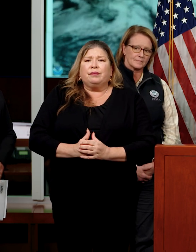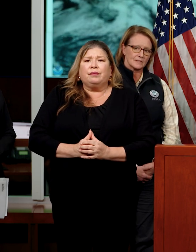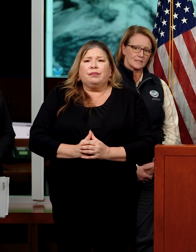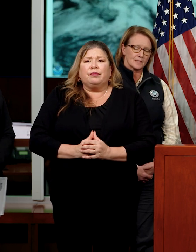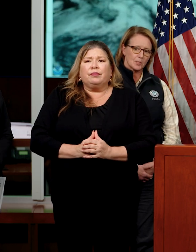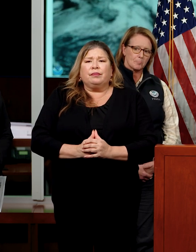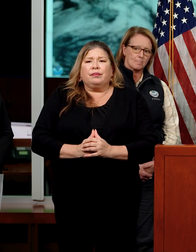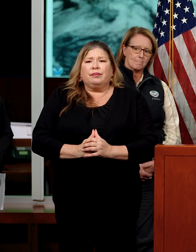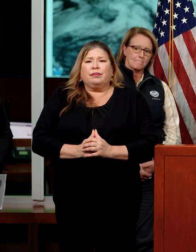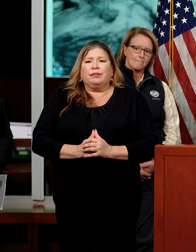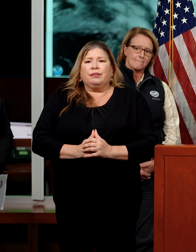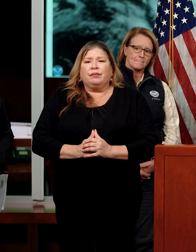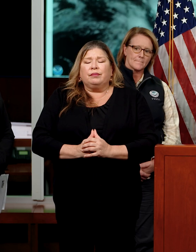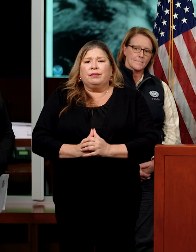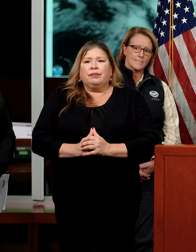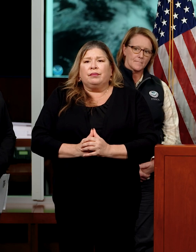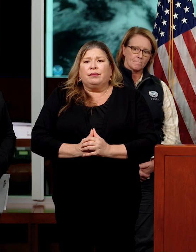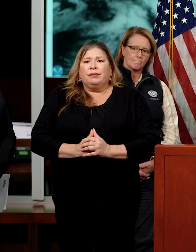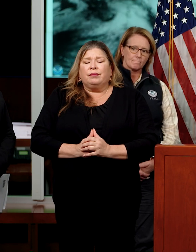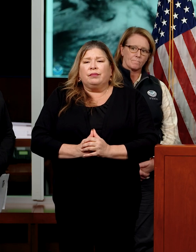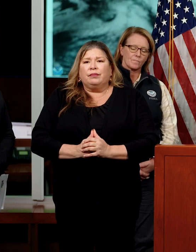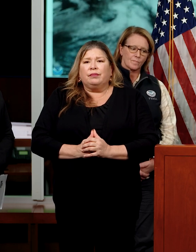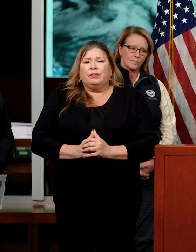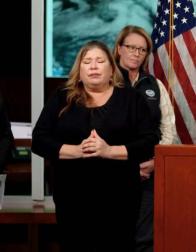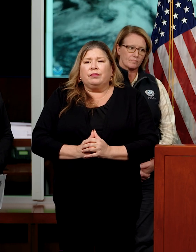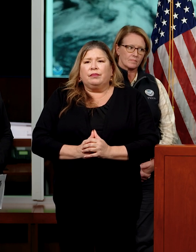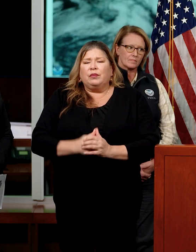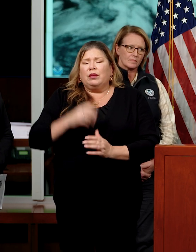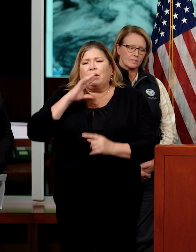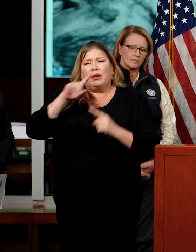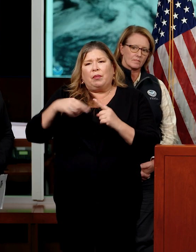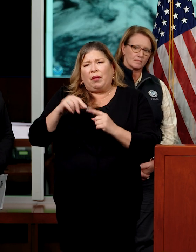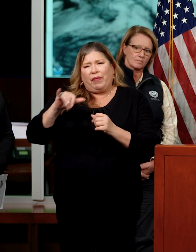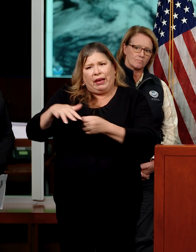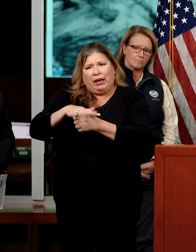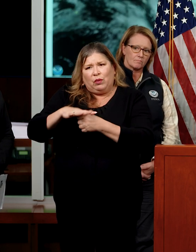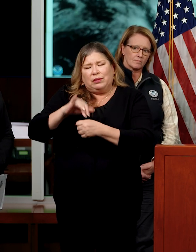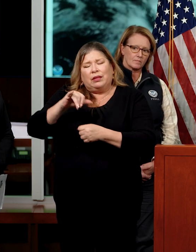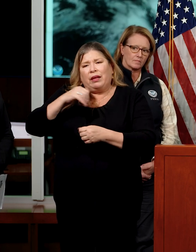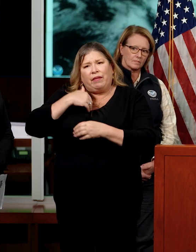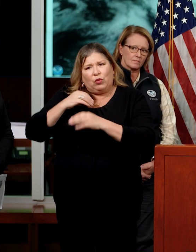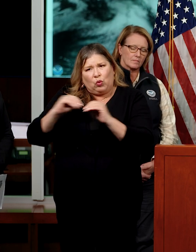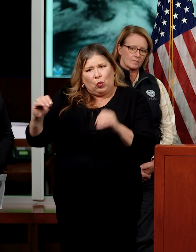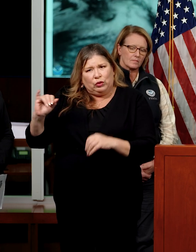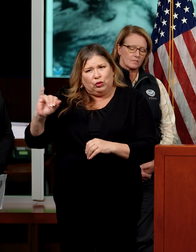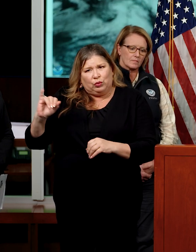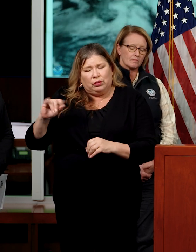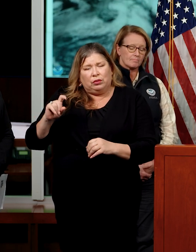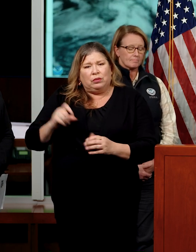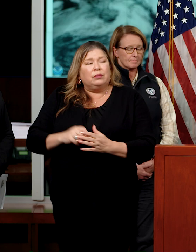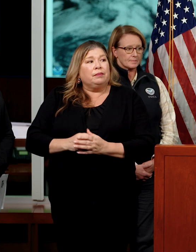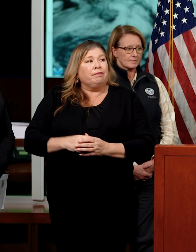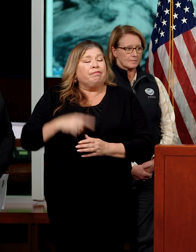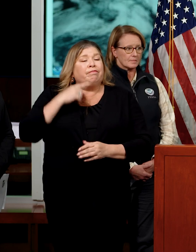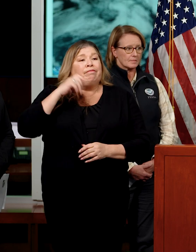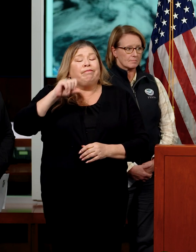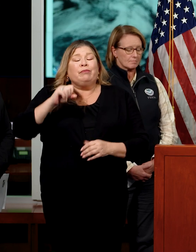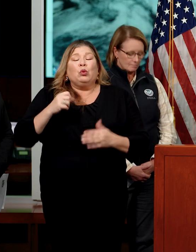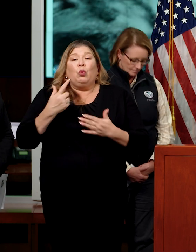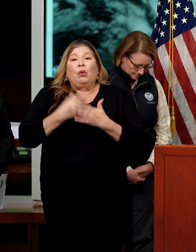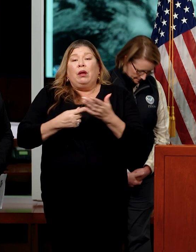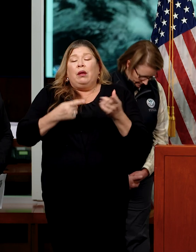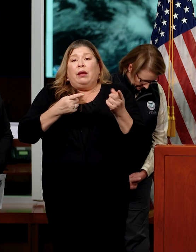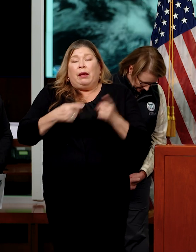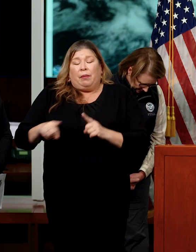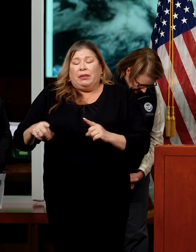Yeah, just wondering. For those areas that are not covered by flood insurance? Yeah. Okay, so what happens is